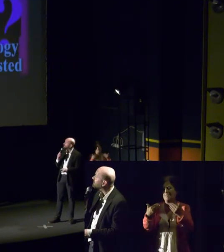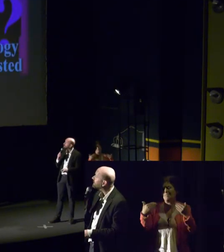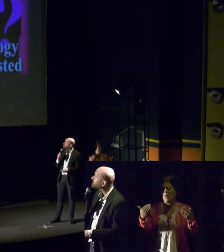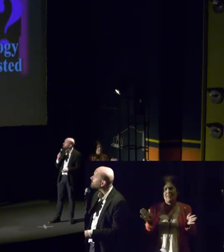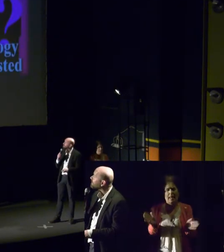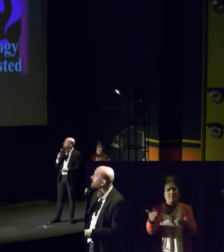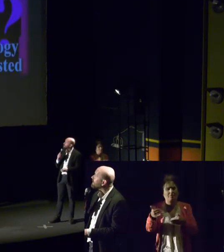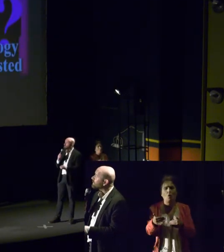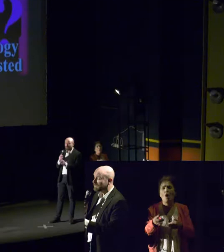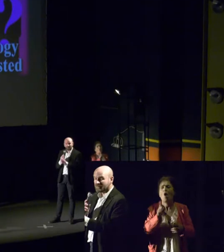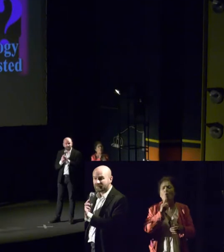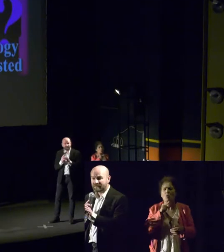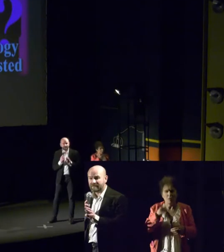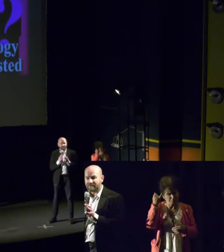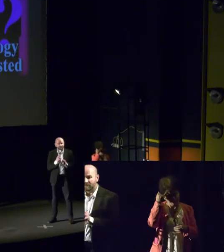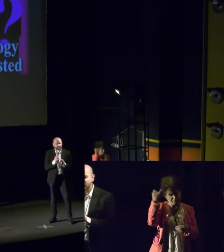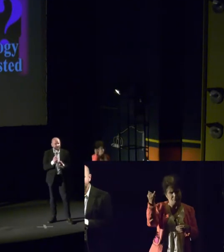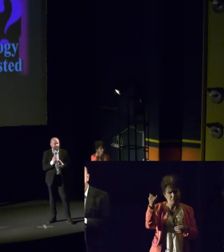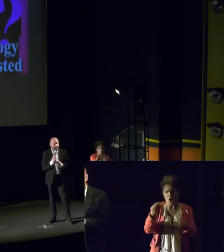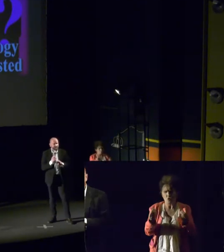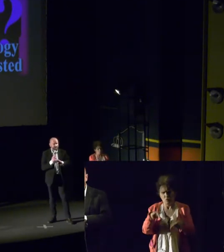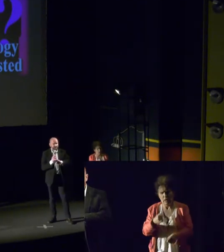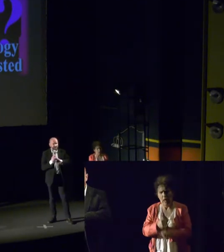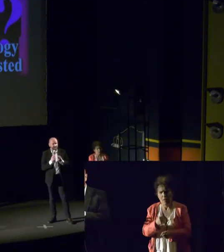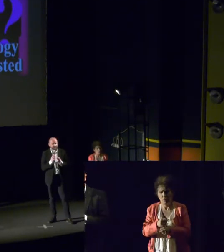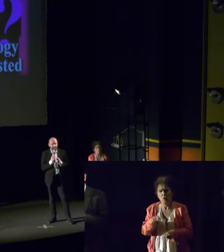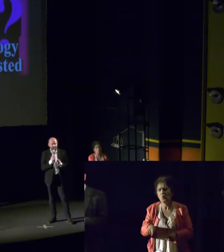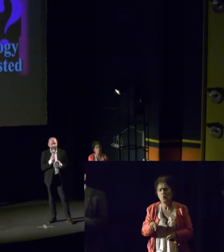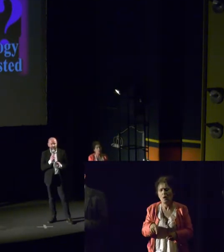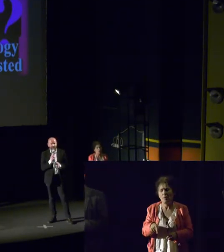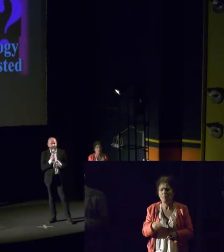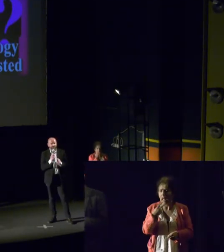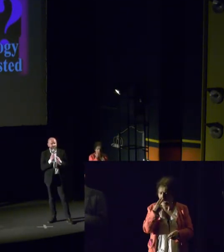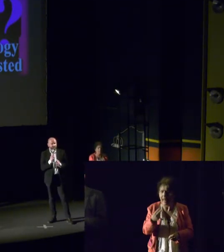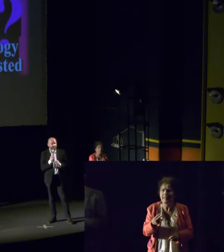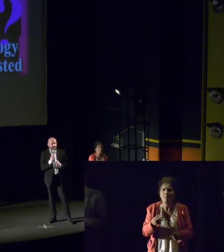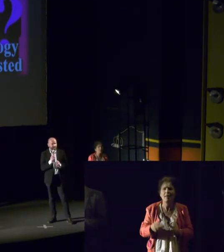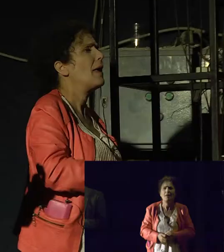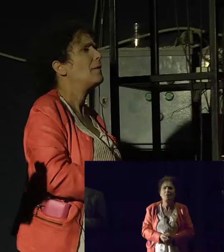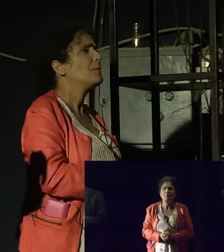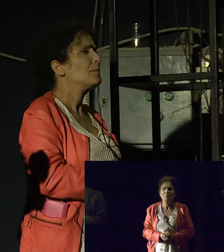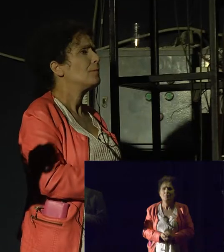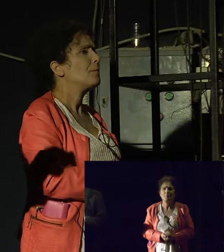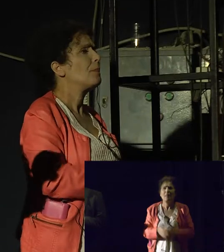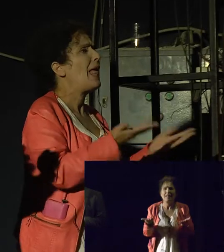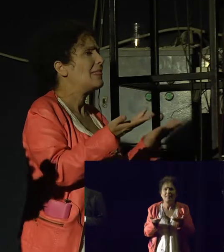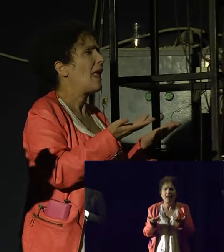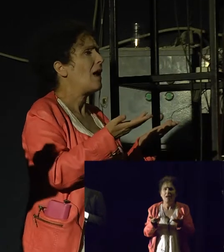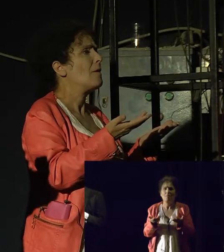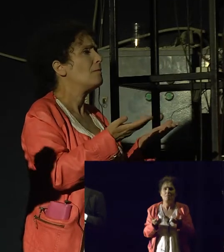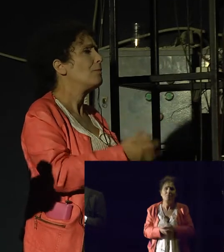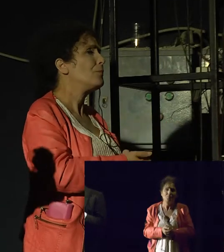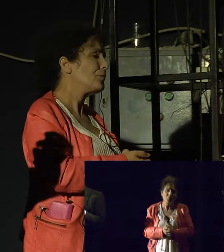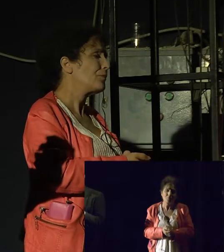is this about? So what we see is that thinkers have conceptualized new ideas